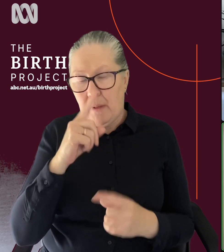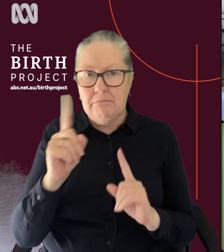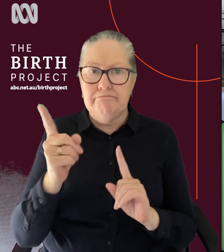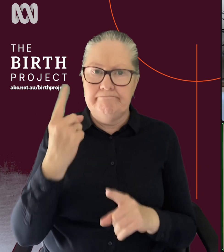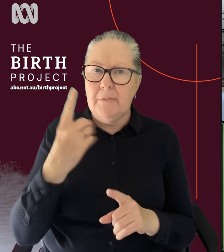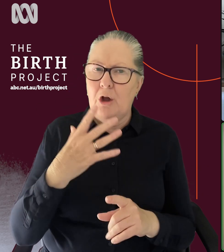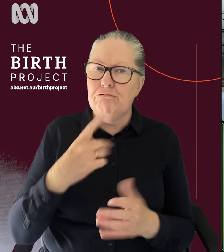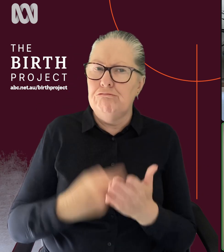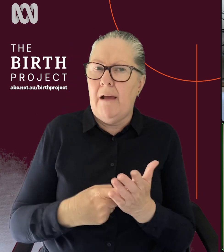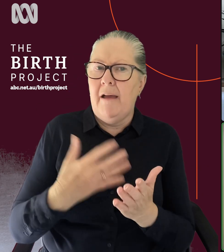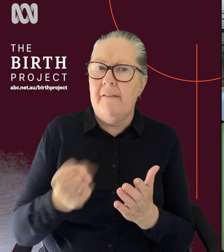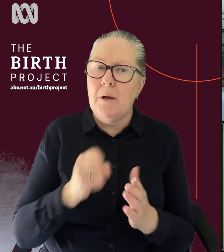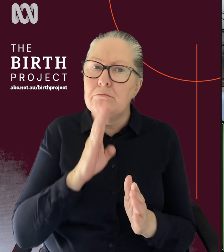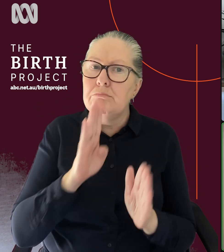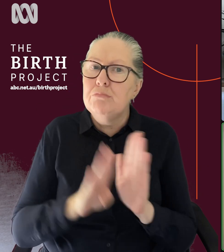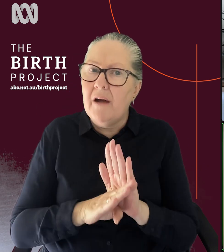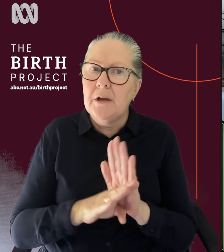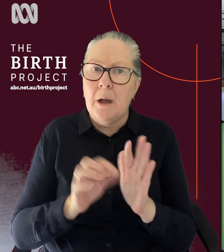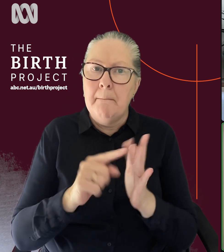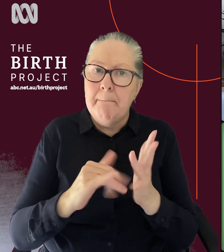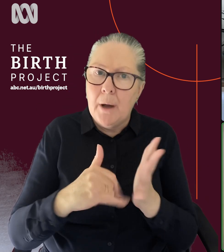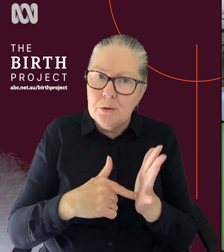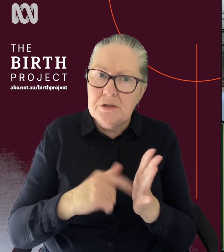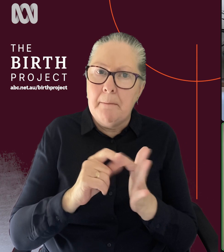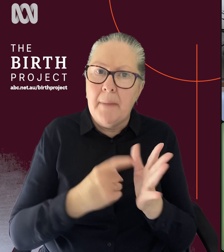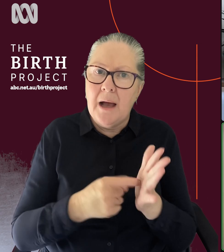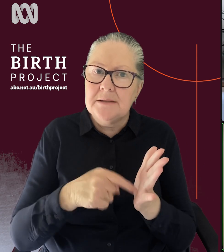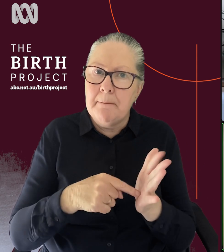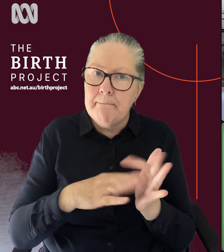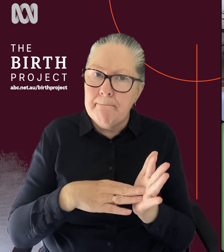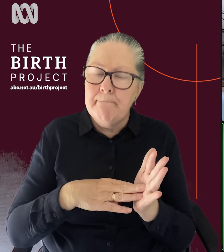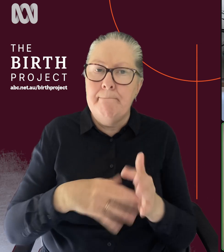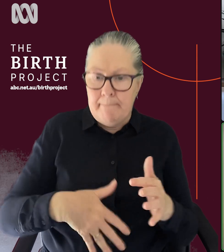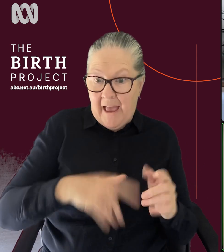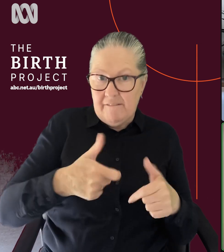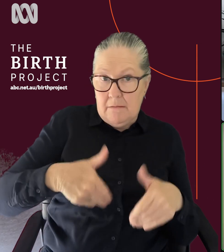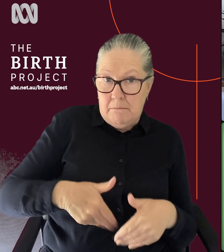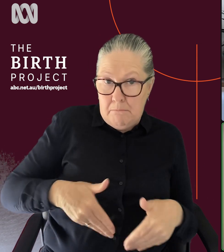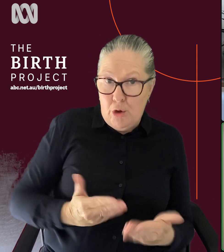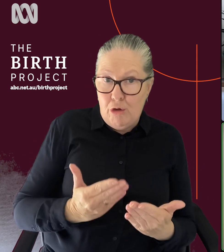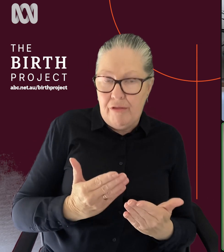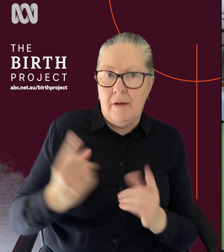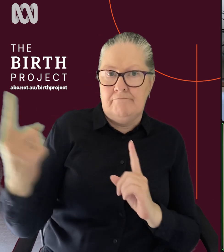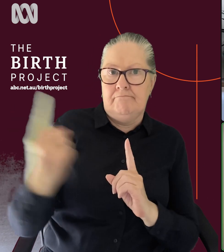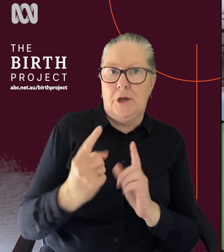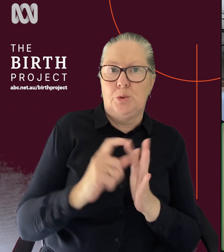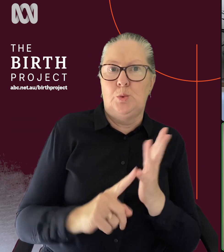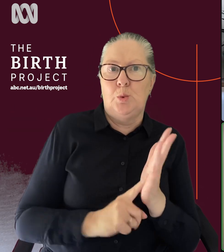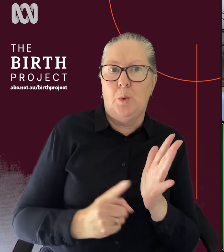private, uh, postpartum doula, perhaps if they're going through the private system to, to bridge that postnatal